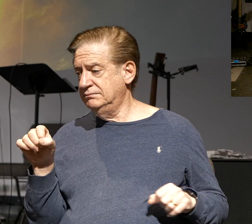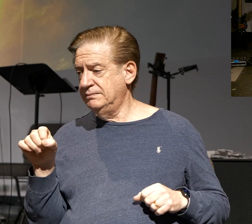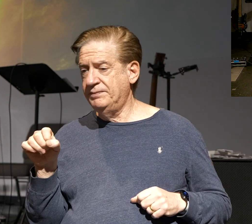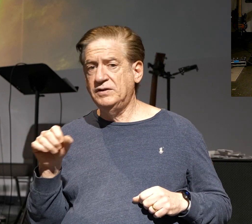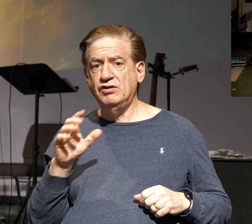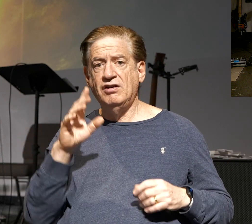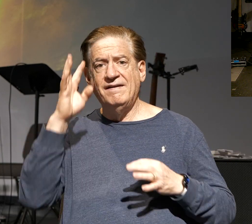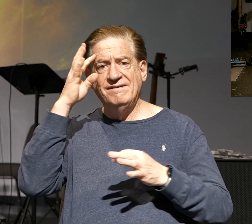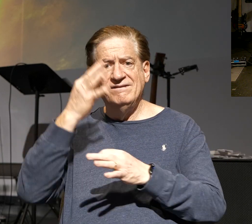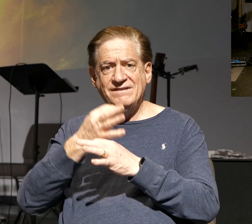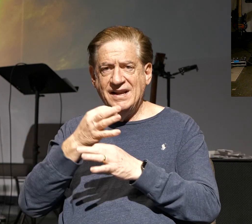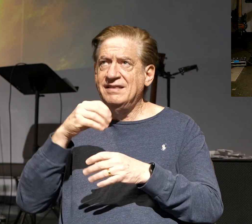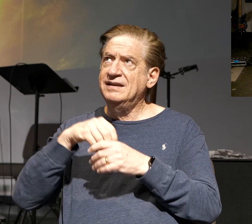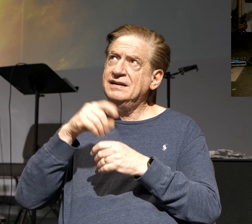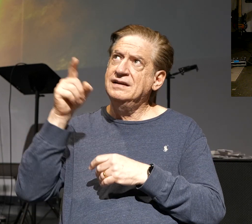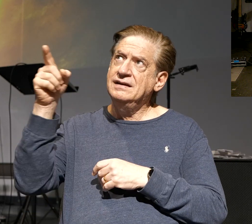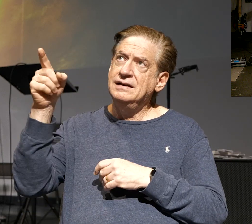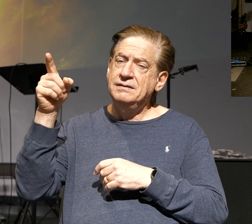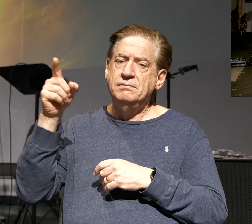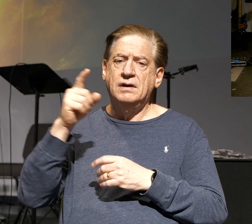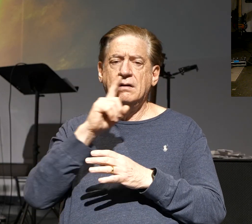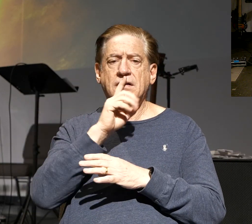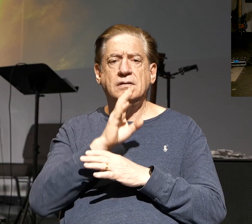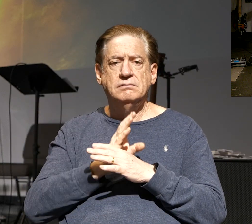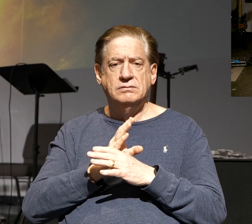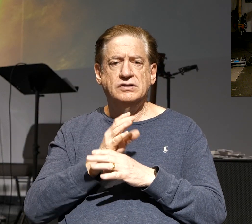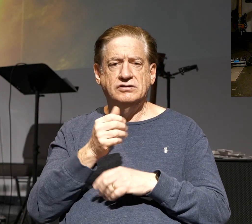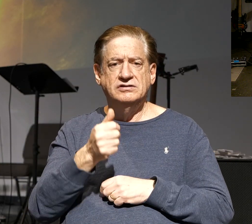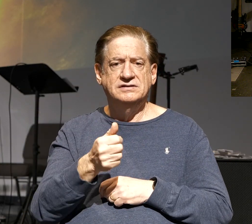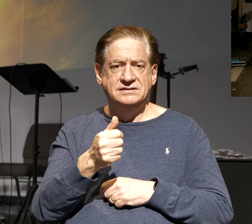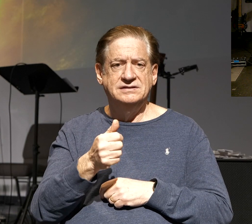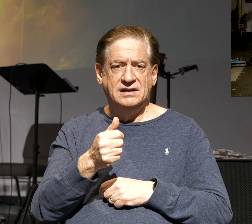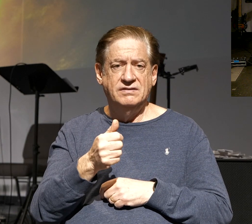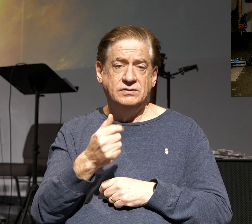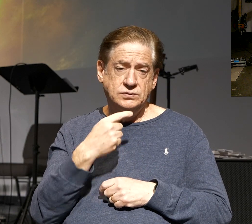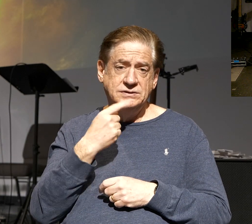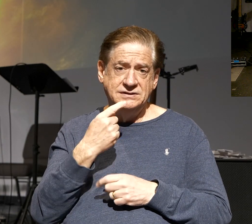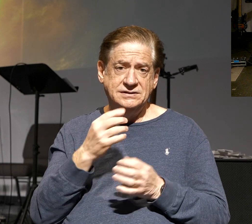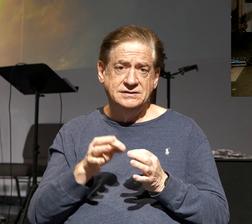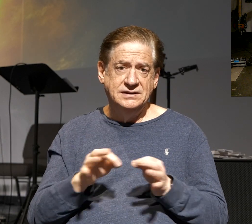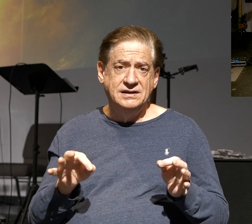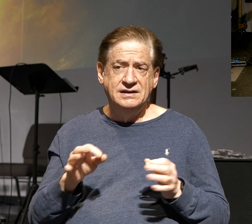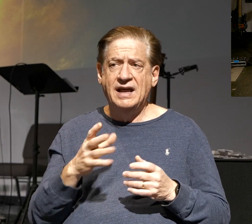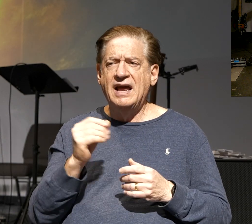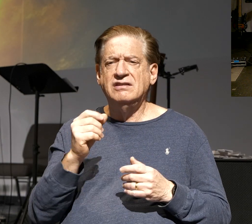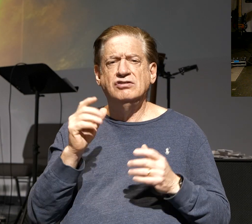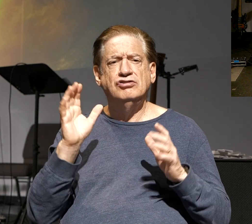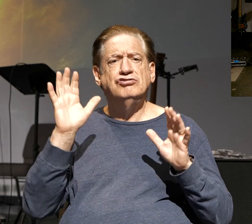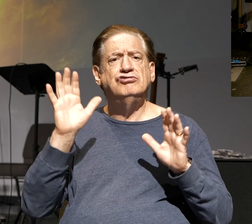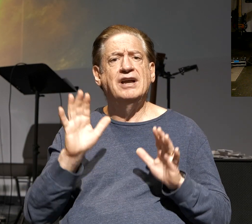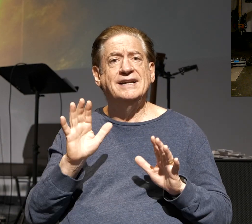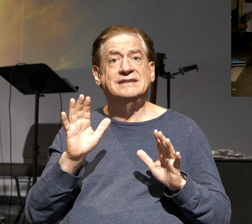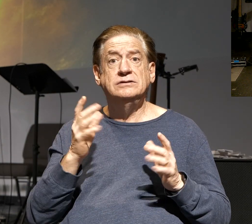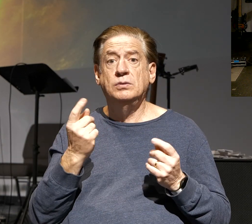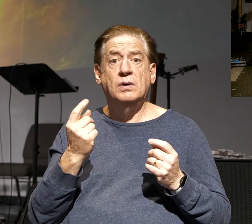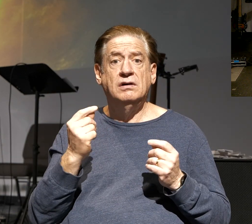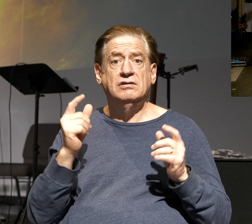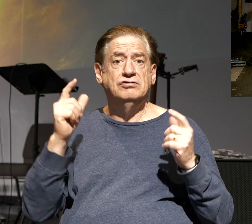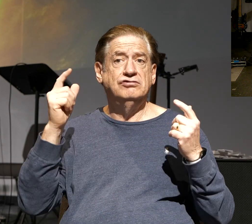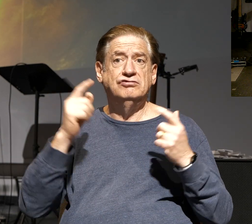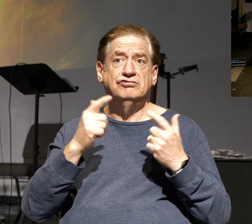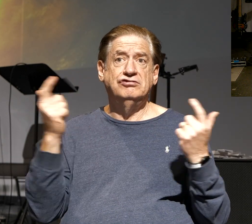in Him. Humble yourself is what He said. He also defines greatness, and it's through the great commandment.